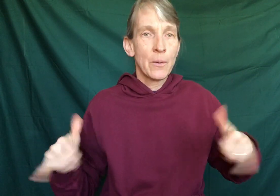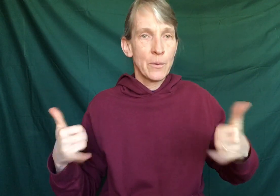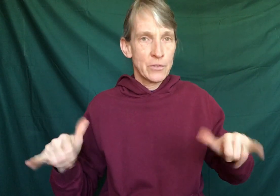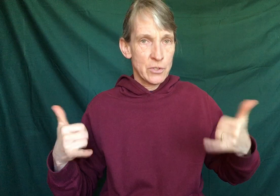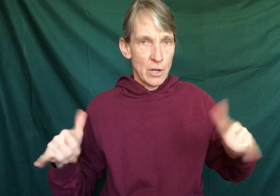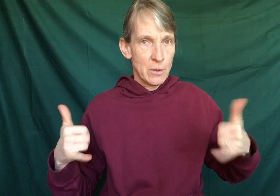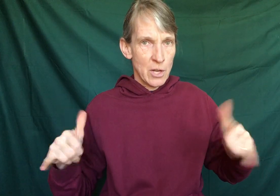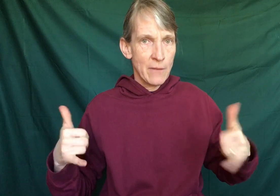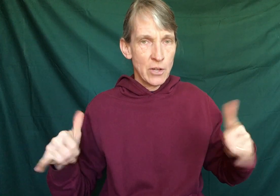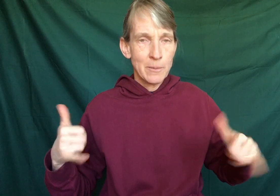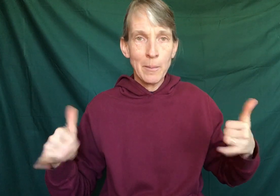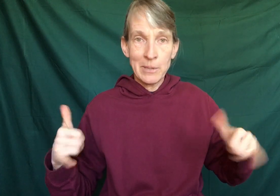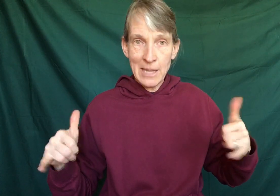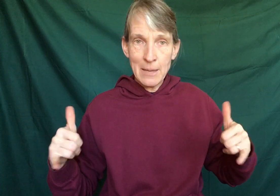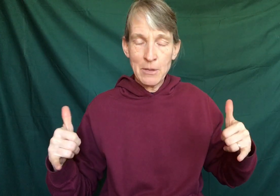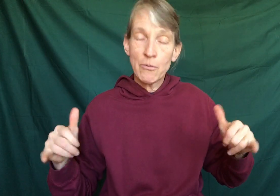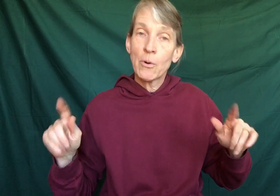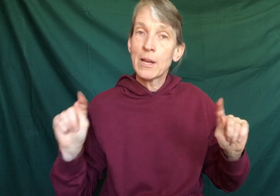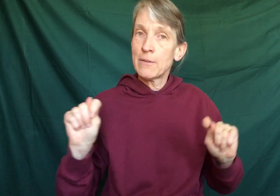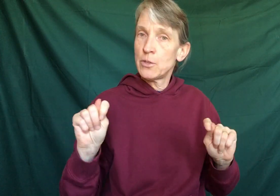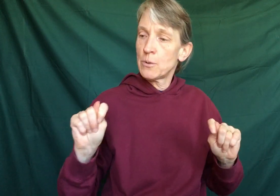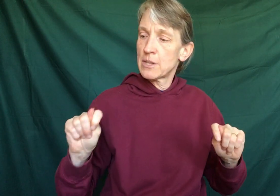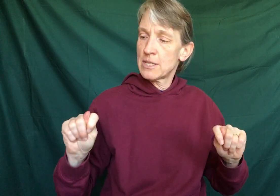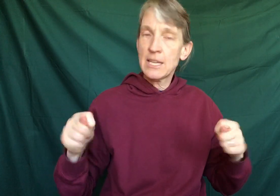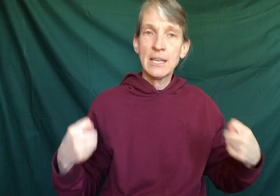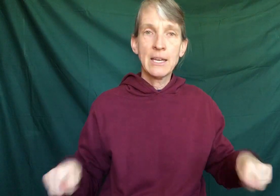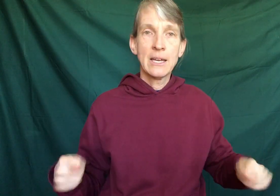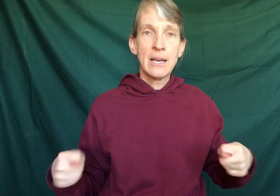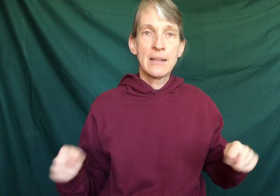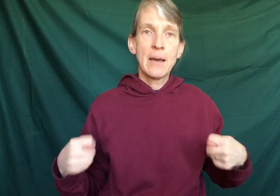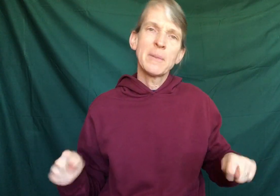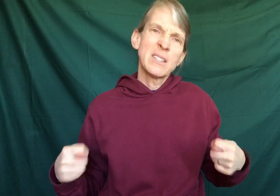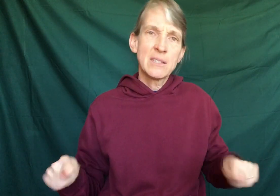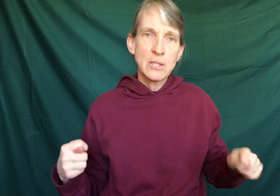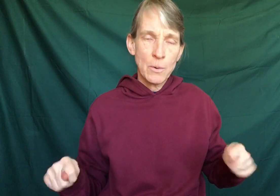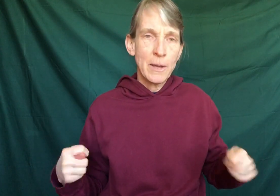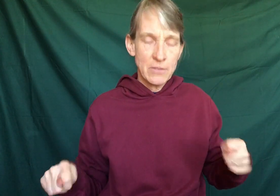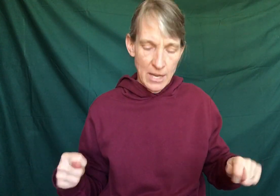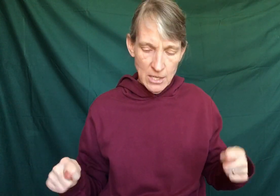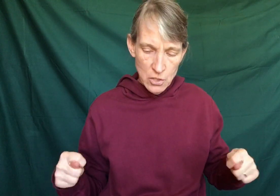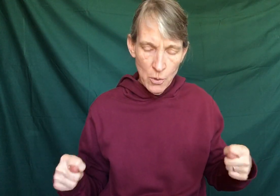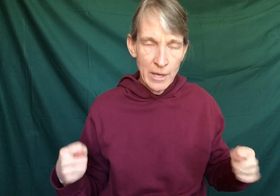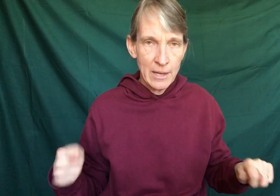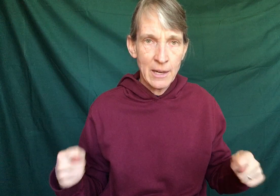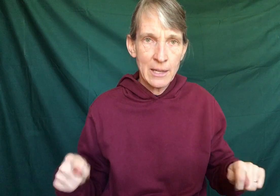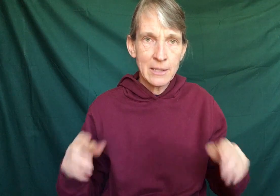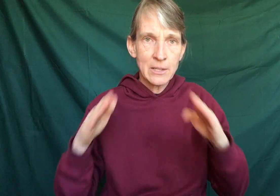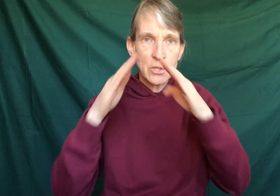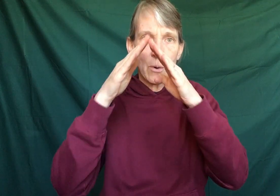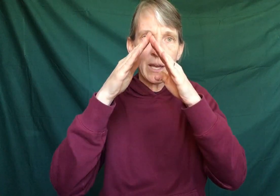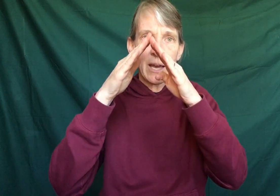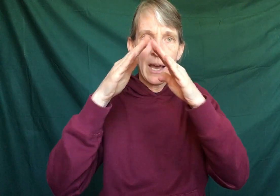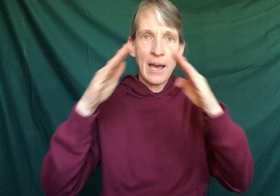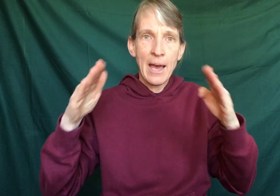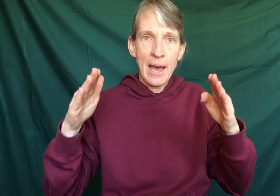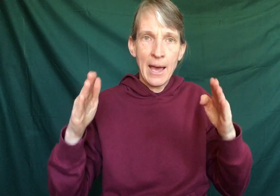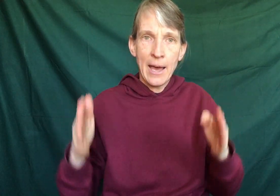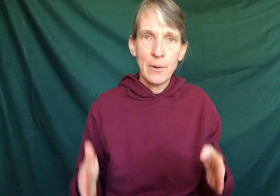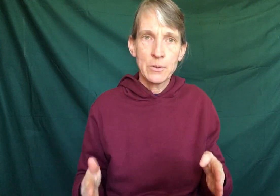I've talked about play before, if you do it with a T, that's one way of signing toy. A little toy house.